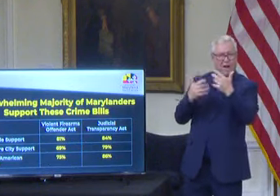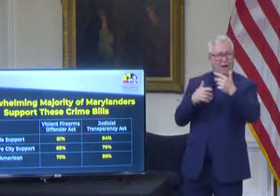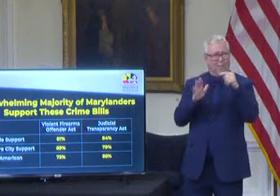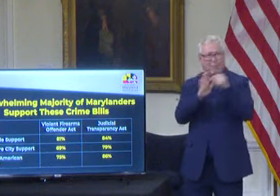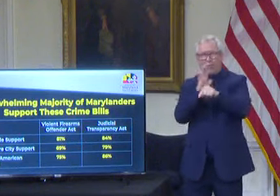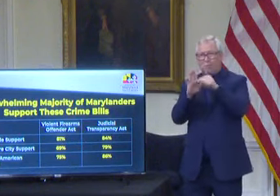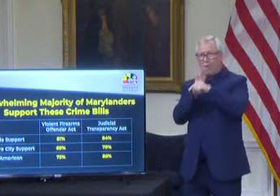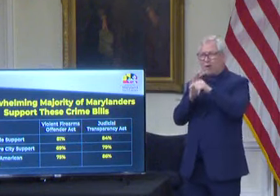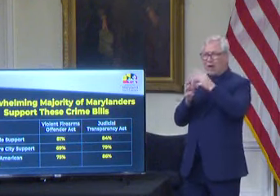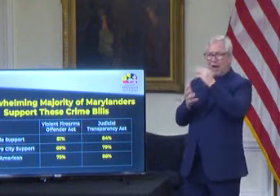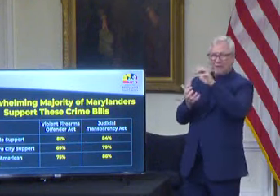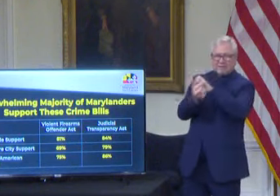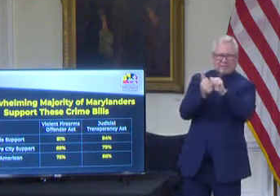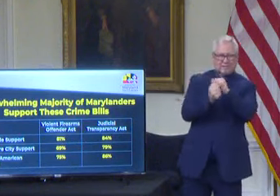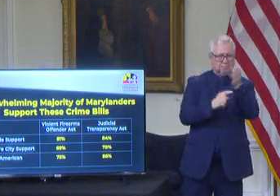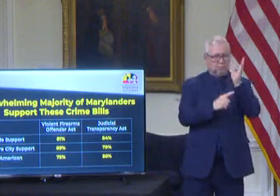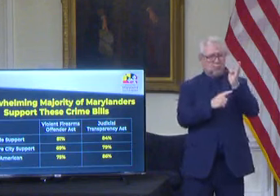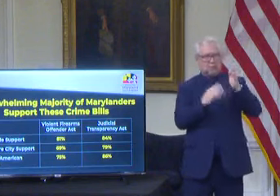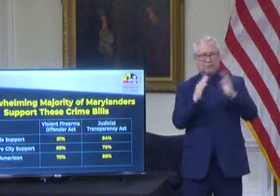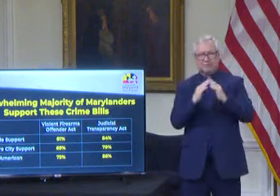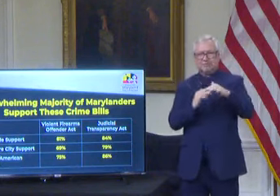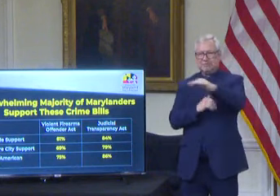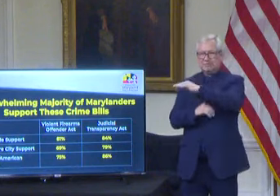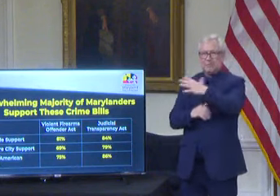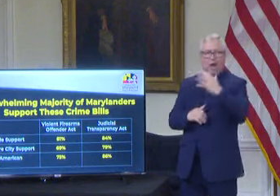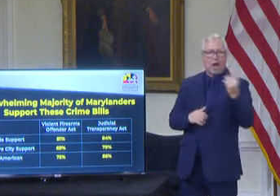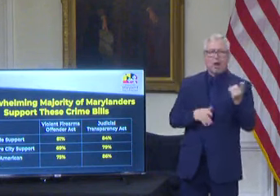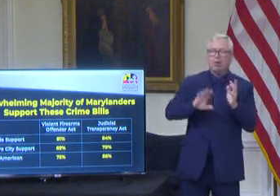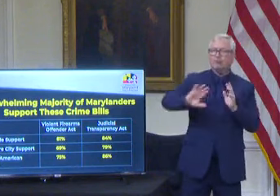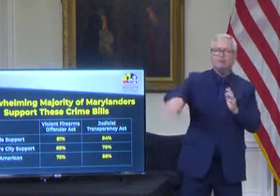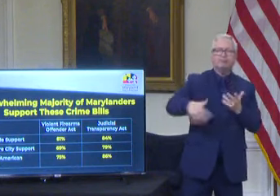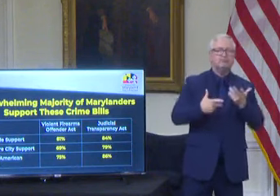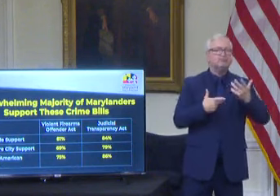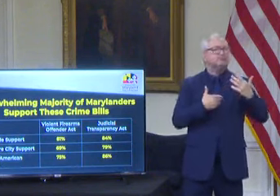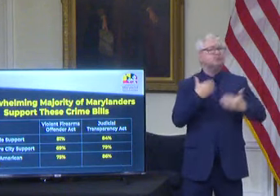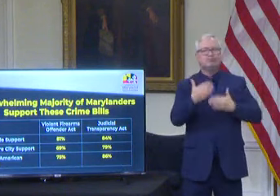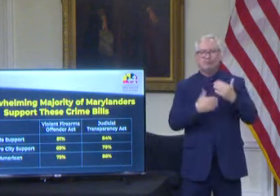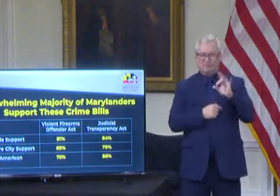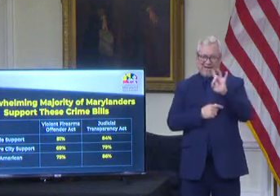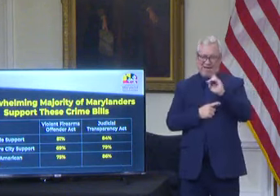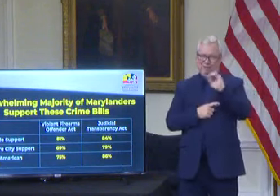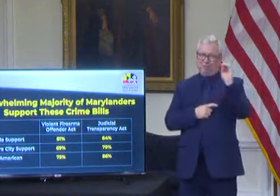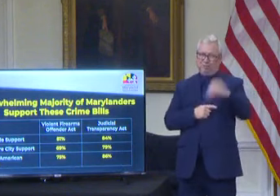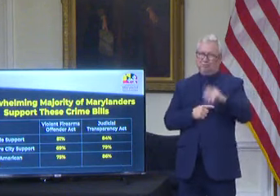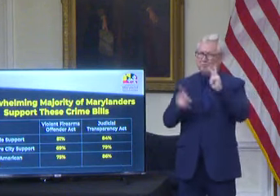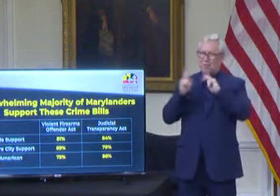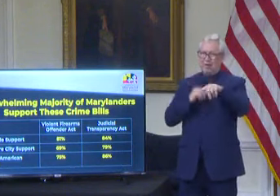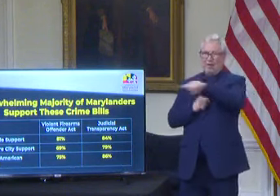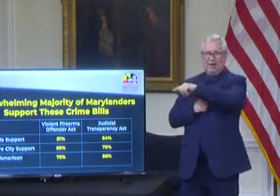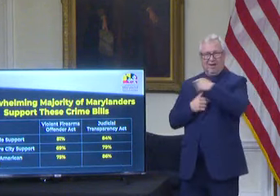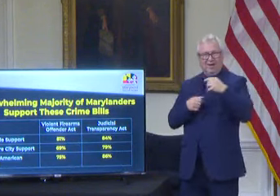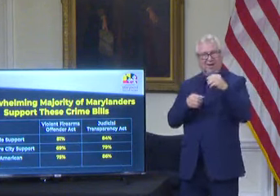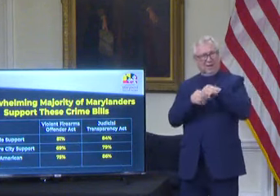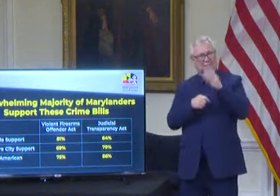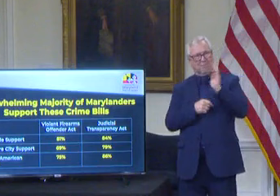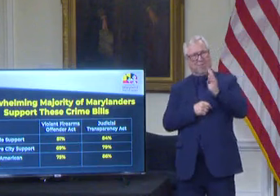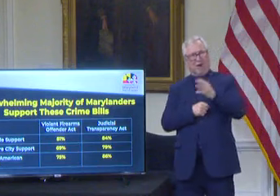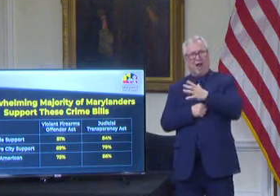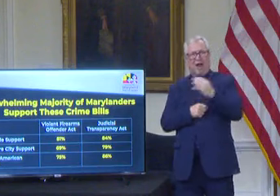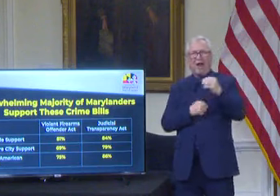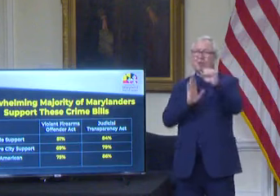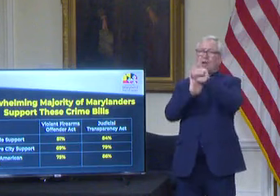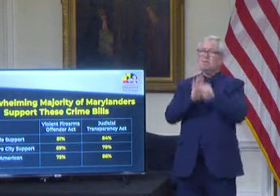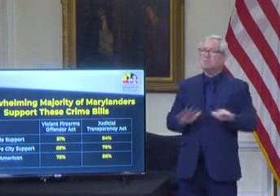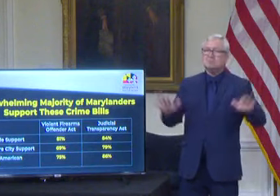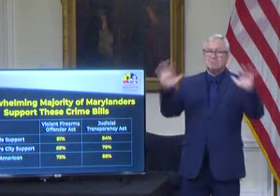And they're ignoring the desperate pleas of more than 80 percent of the people of Baltimore and the rest of the state who support this